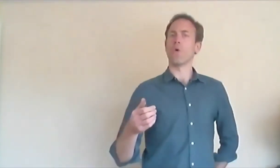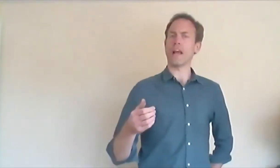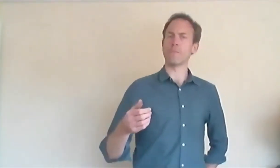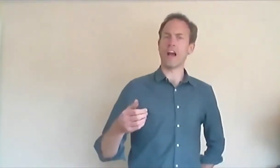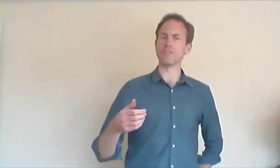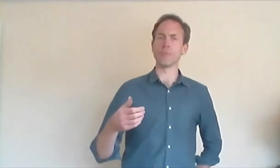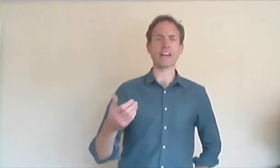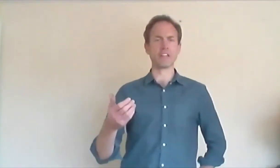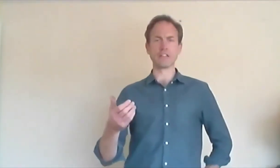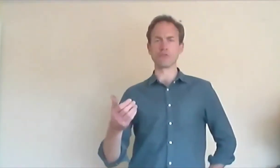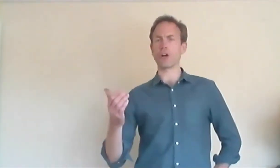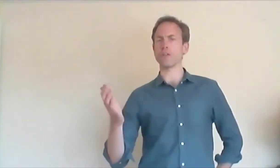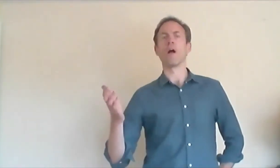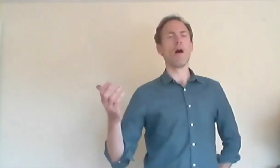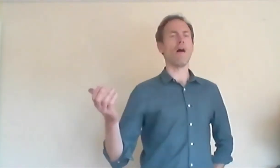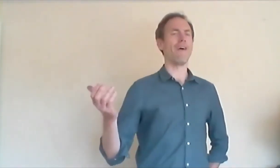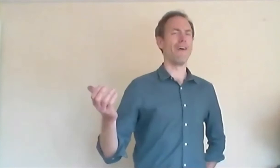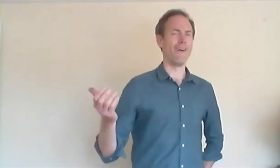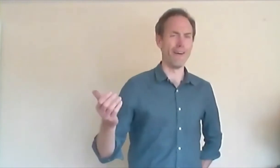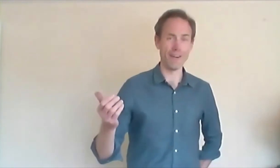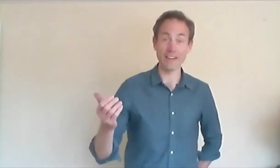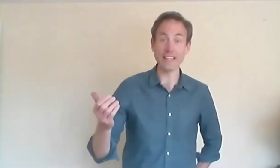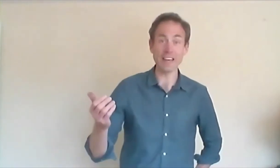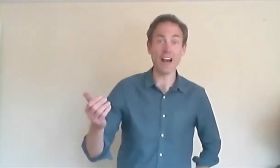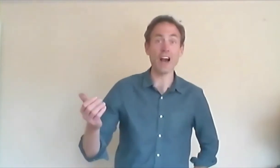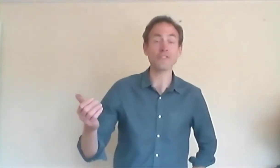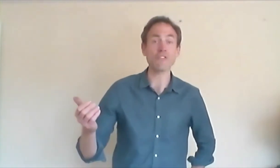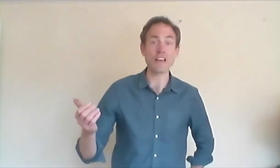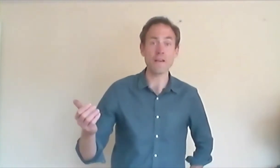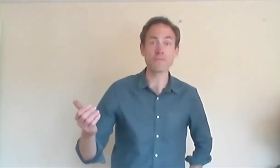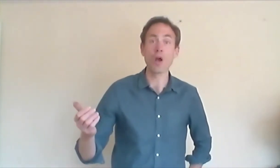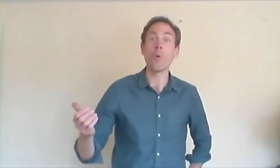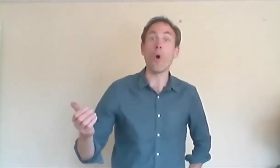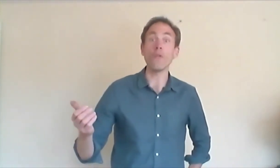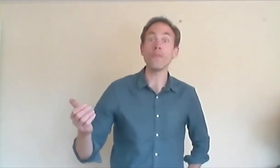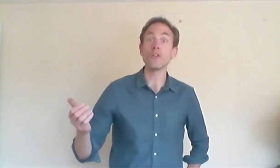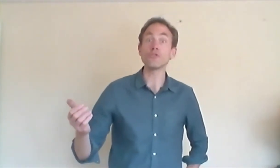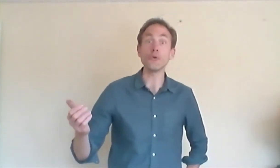one hand behind your back, and a little chuckle. Ho, ho, ho. Ready? After three. Two.